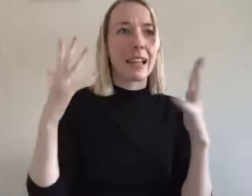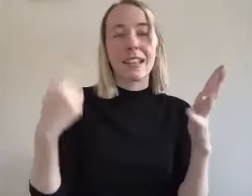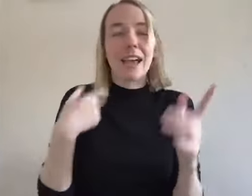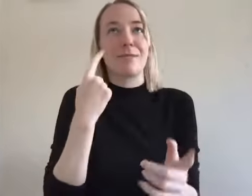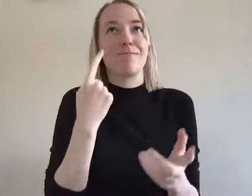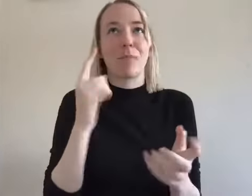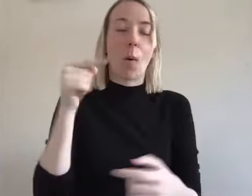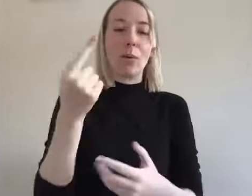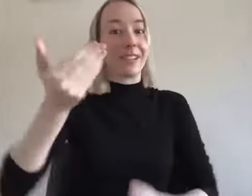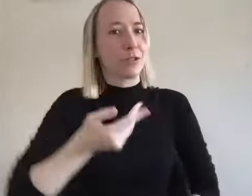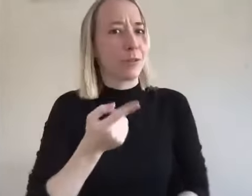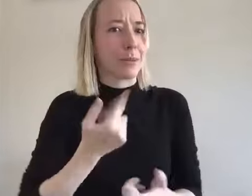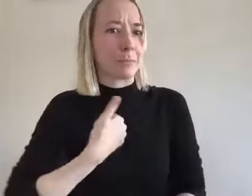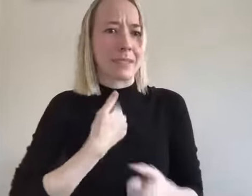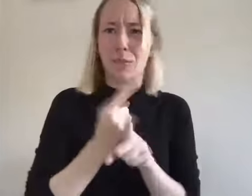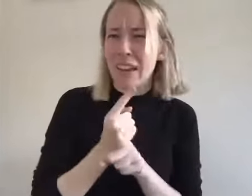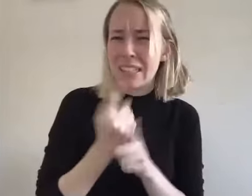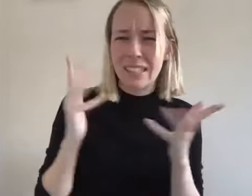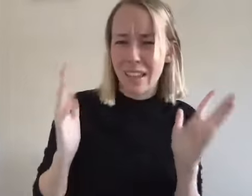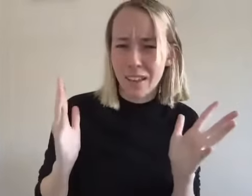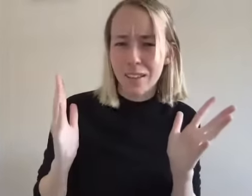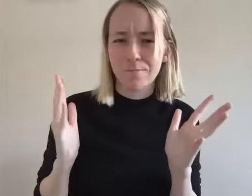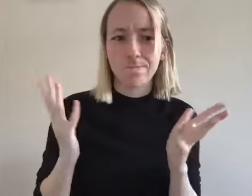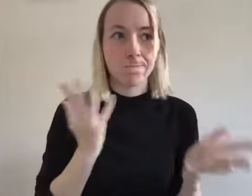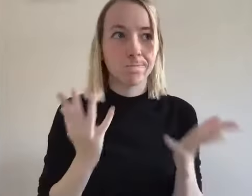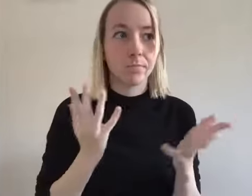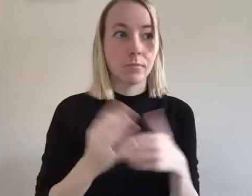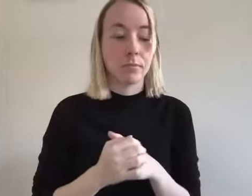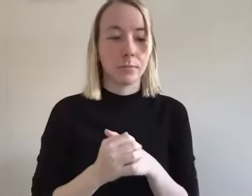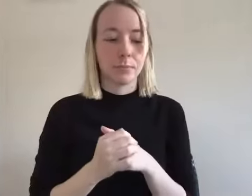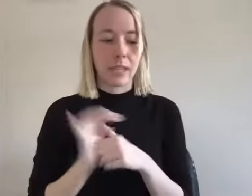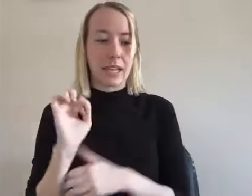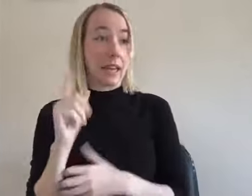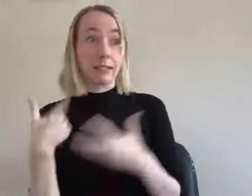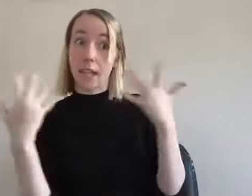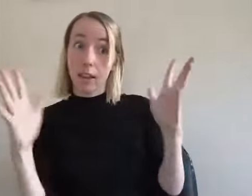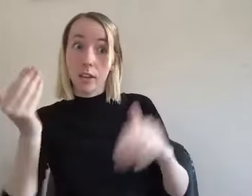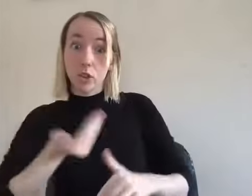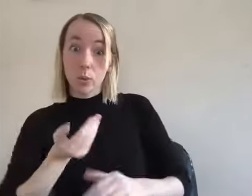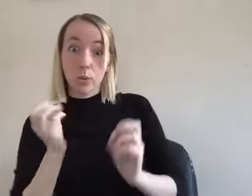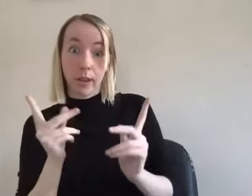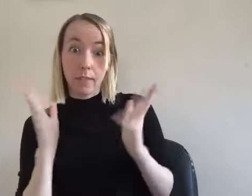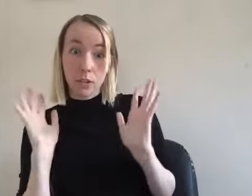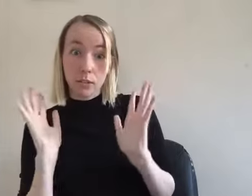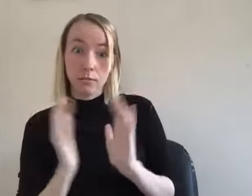i don't know we're just introducing ourselves right nick is that it yvonne we're introducing ourselves